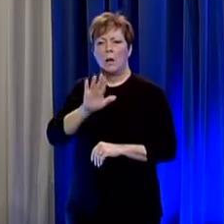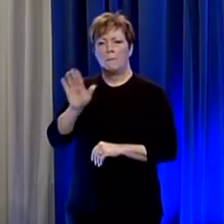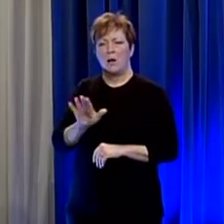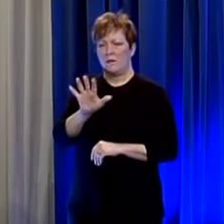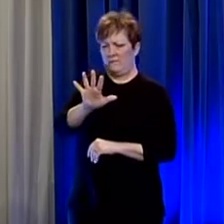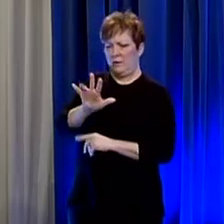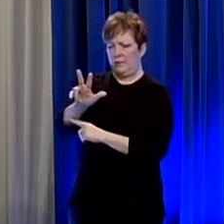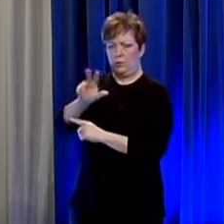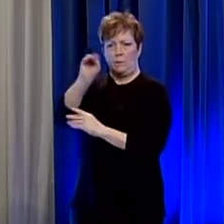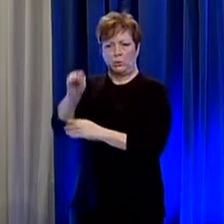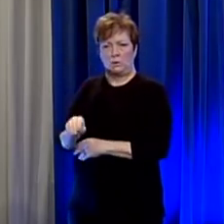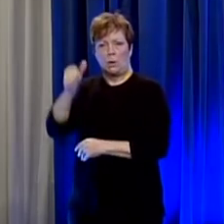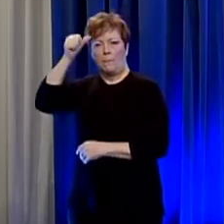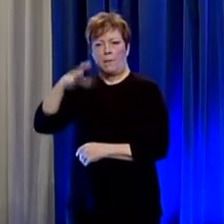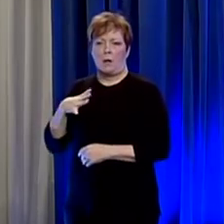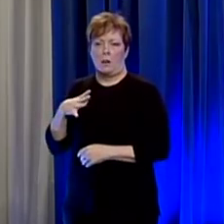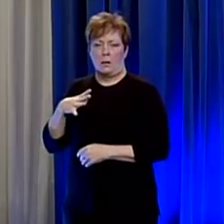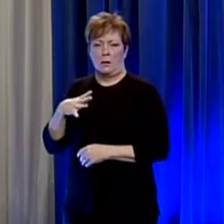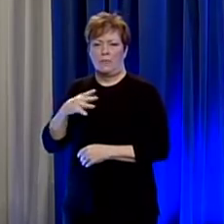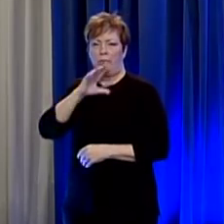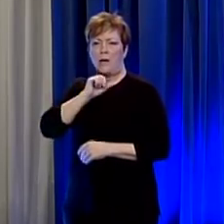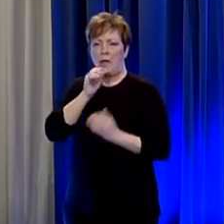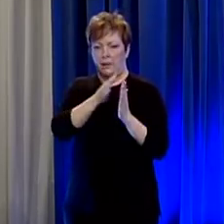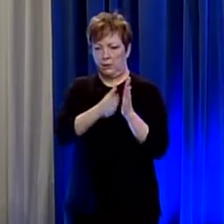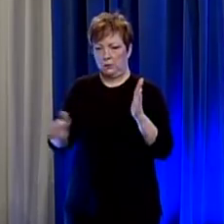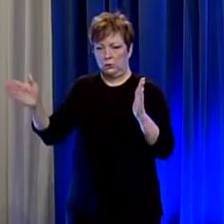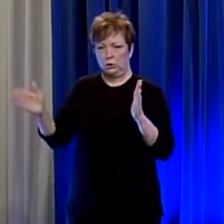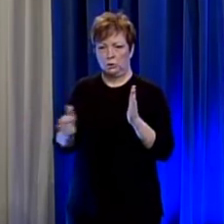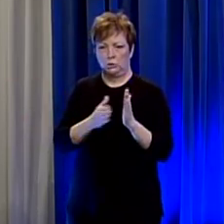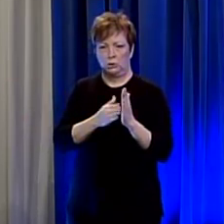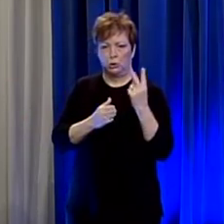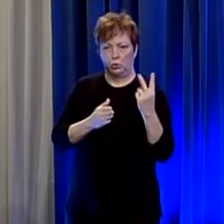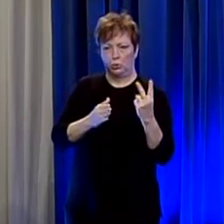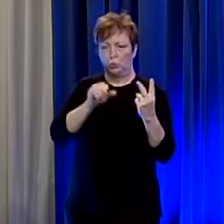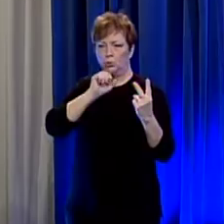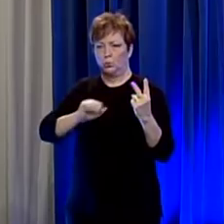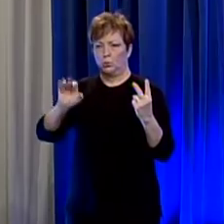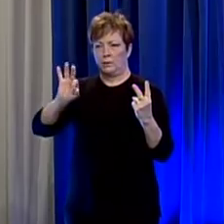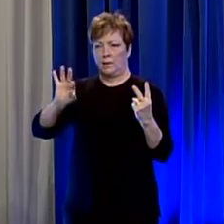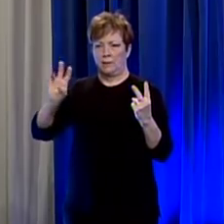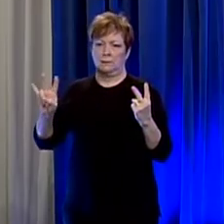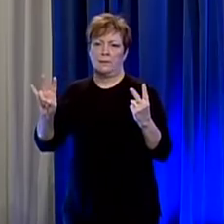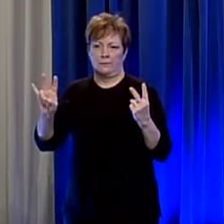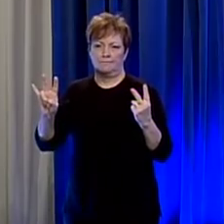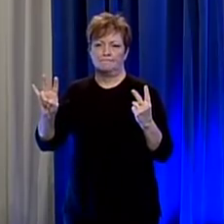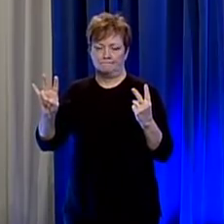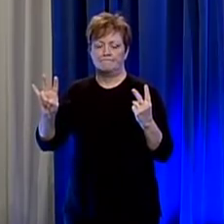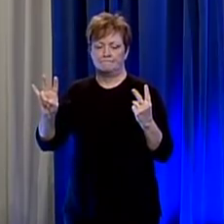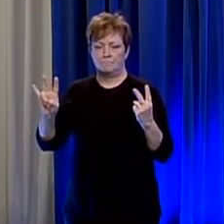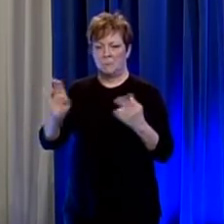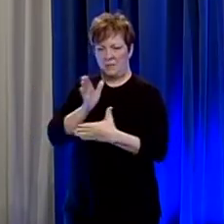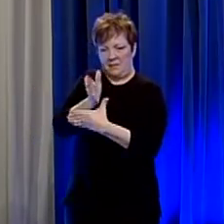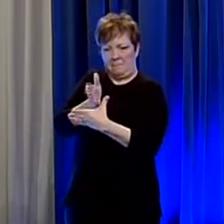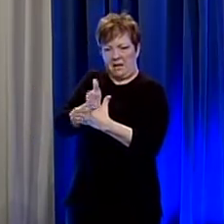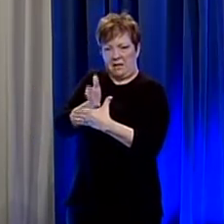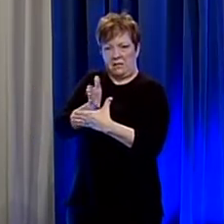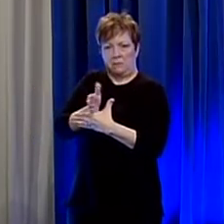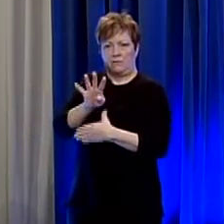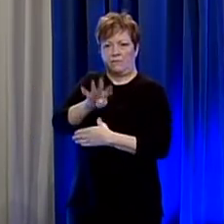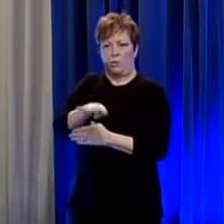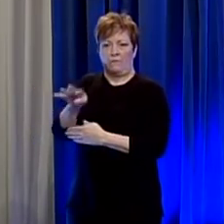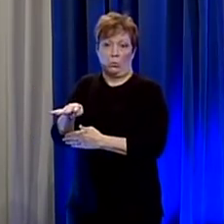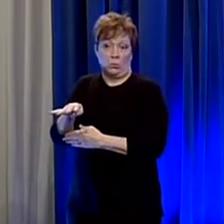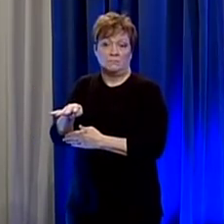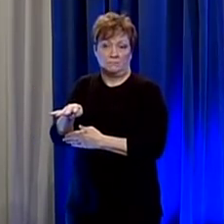53 percent male i think the age range was about age two to age 97 that the median actually was about age